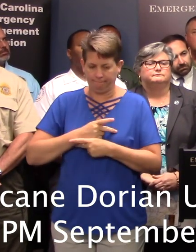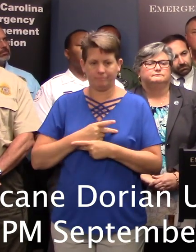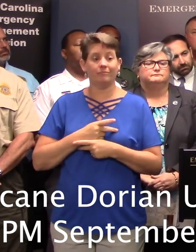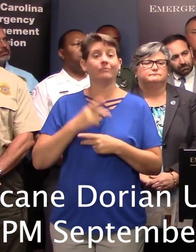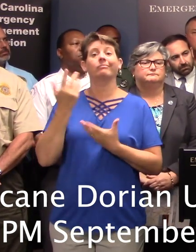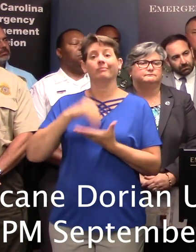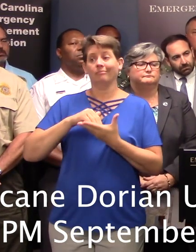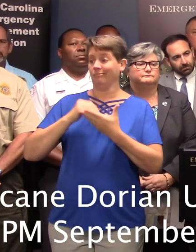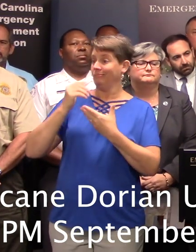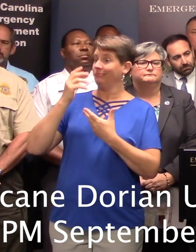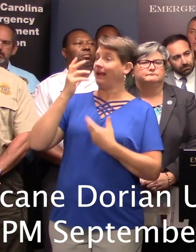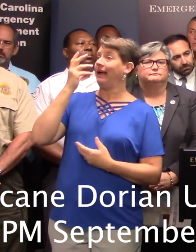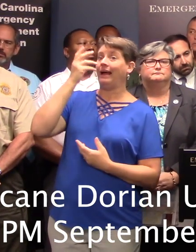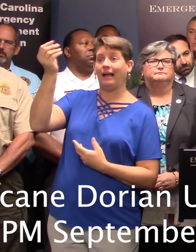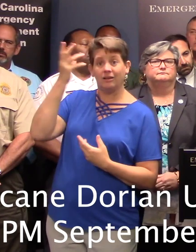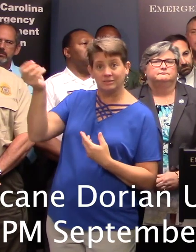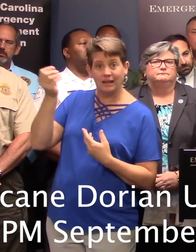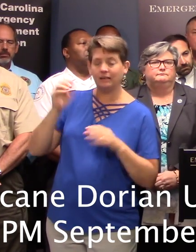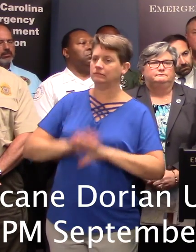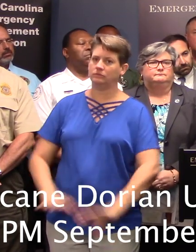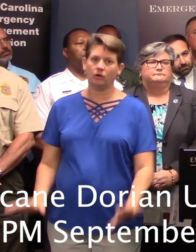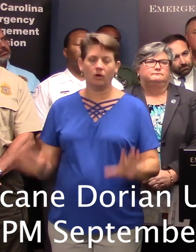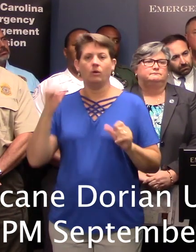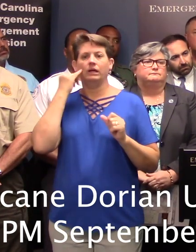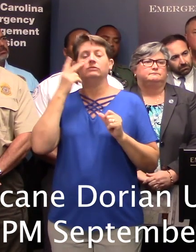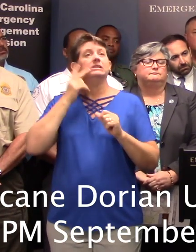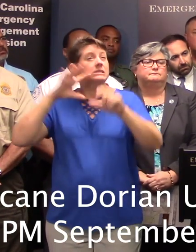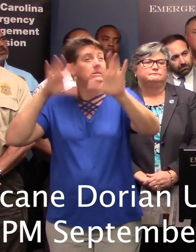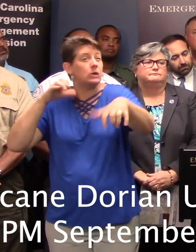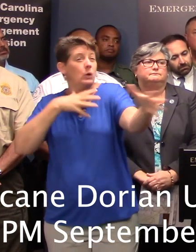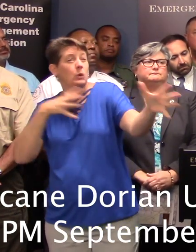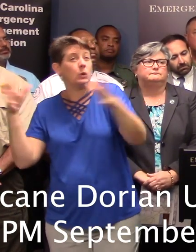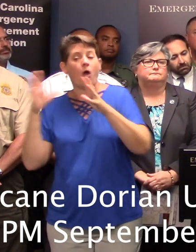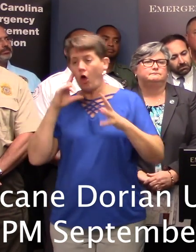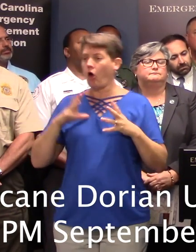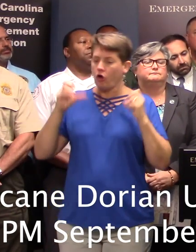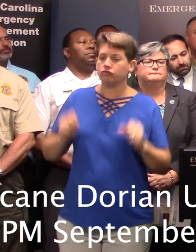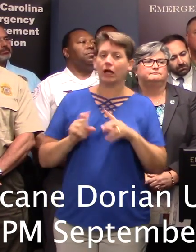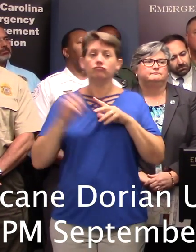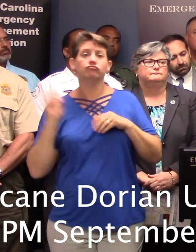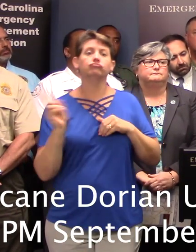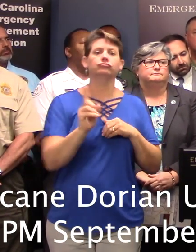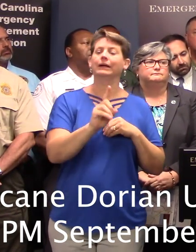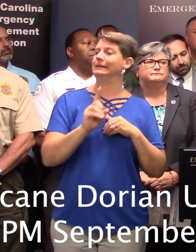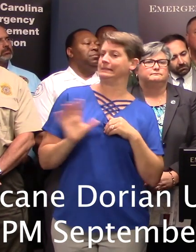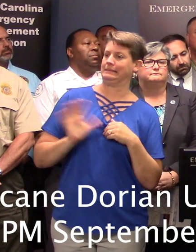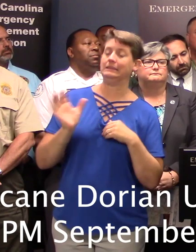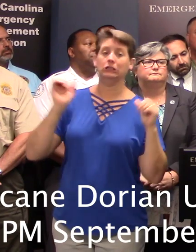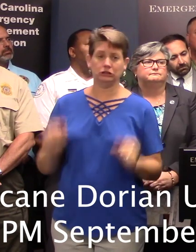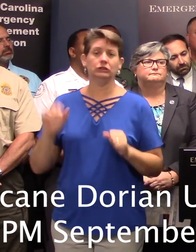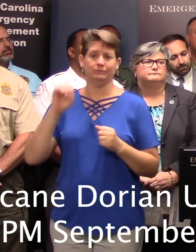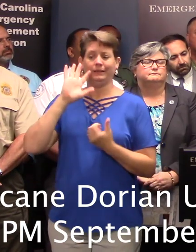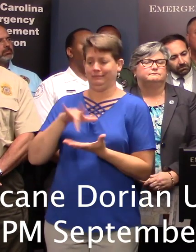outside, even if there is a lull in the wind, don't go outside because it could be the